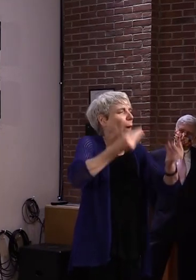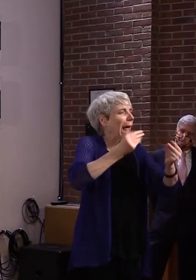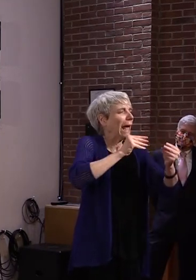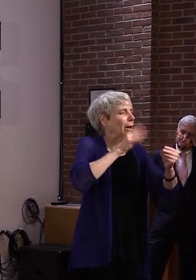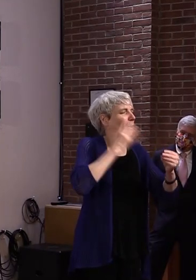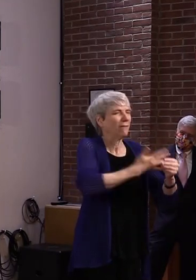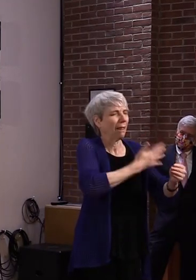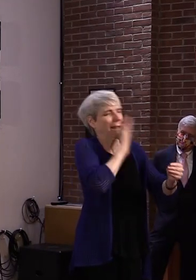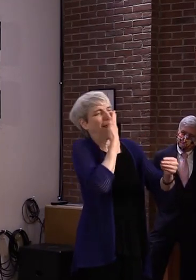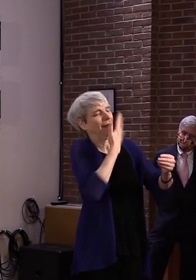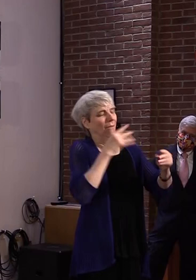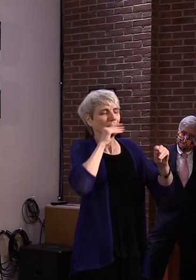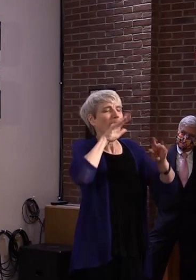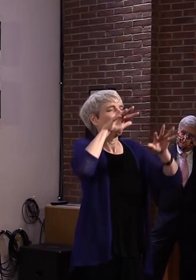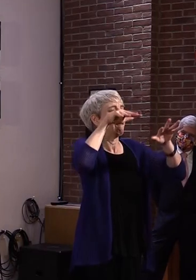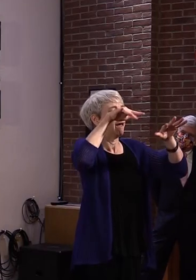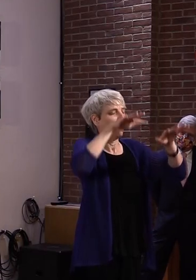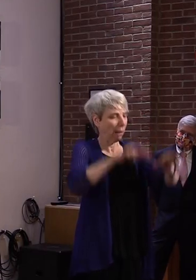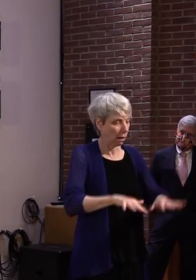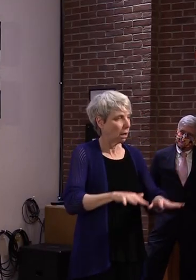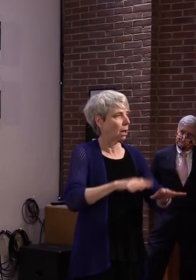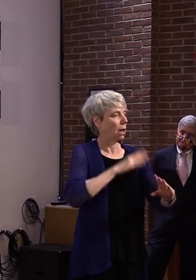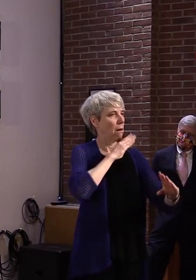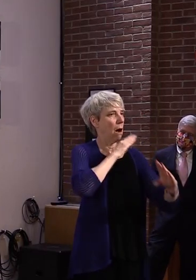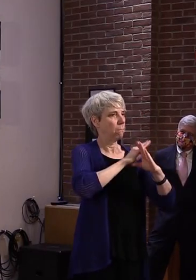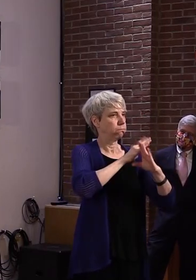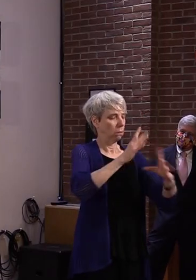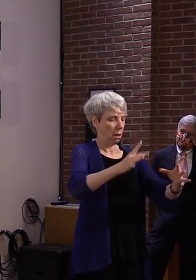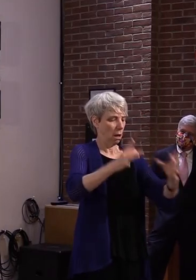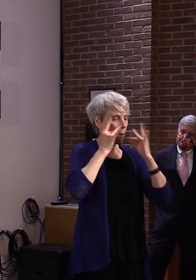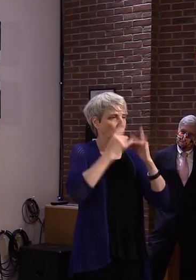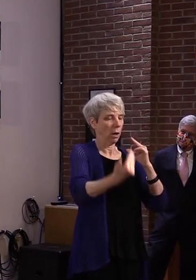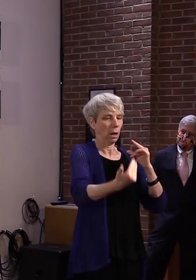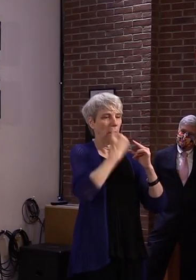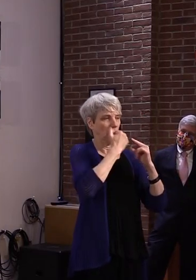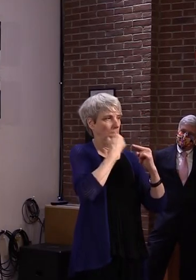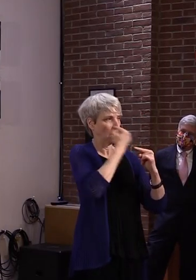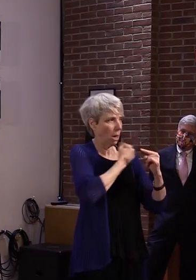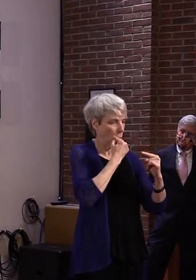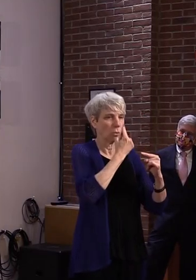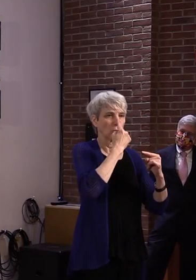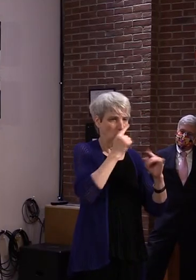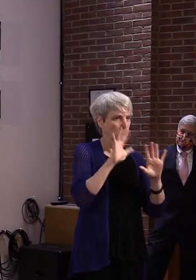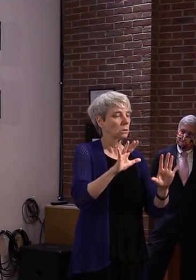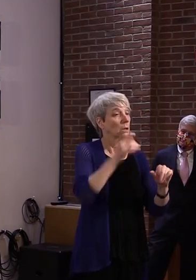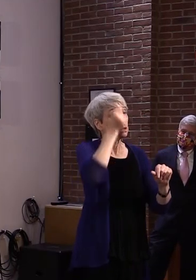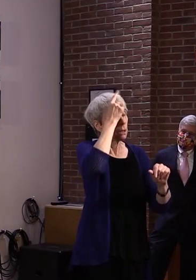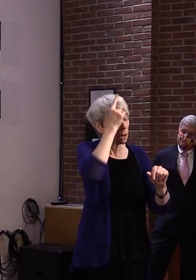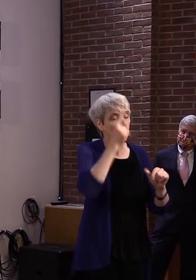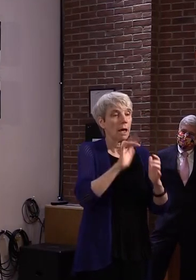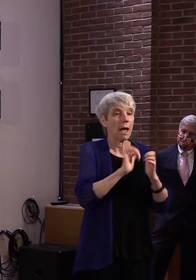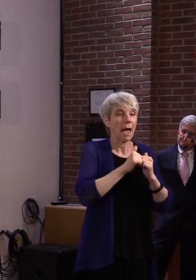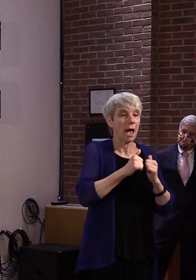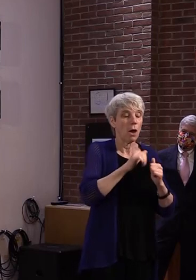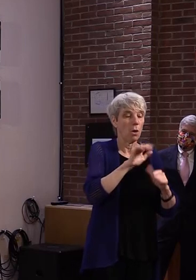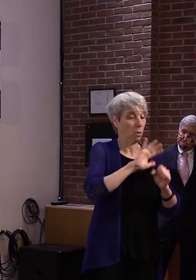from one person to another. And the concept of how viruses are transmitted,